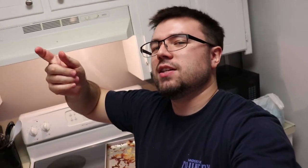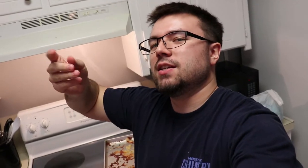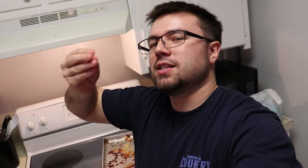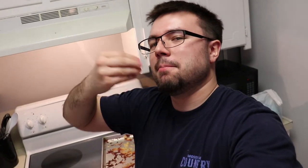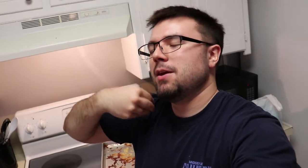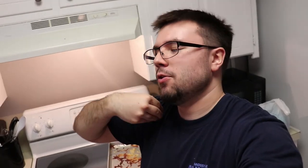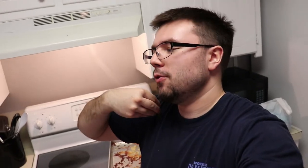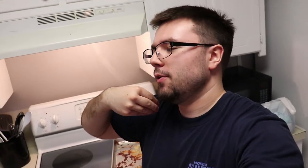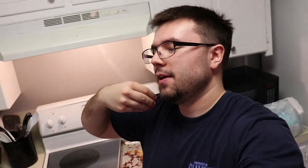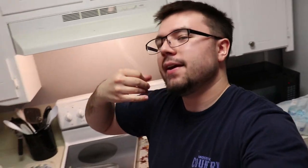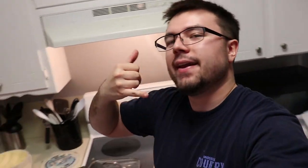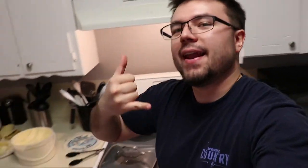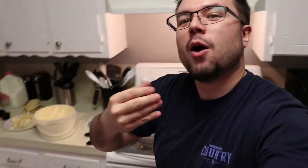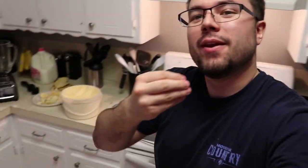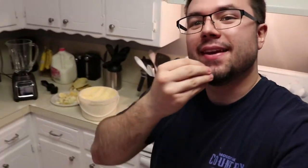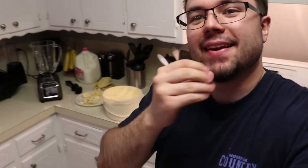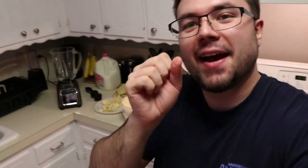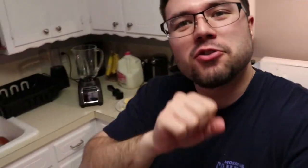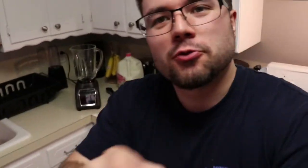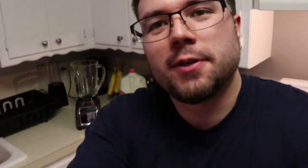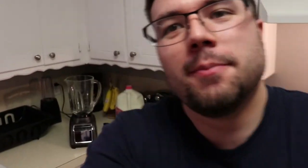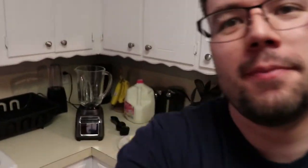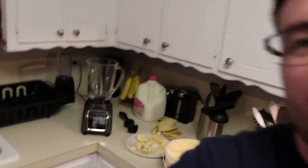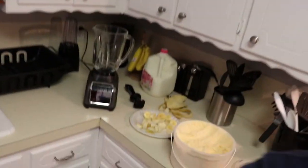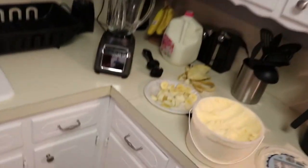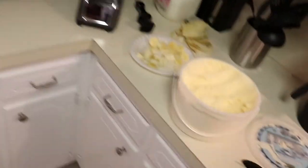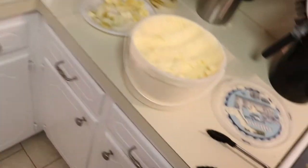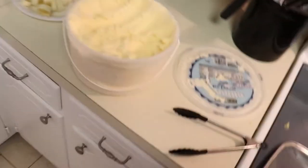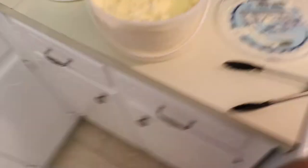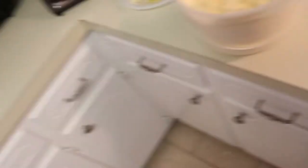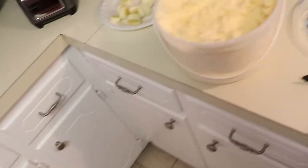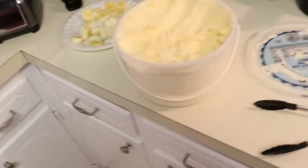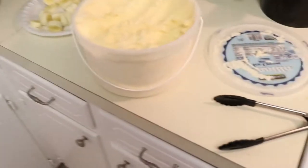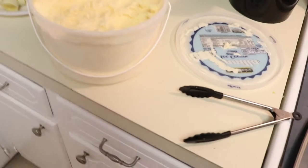meal and now we eat an ice cream oh yeah yeah